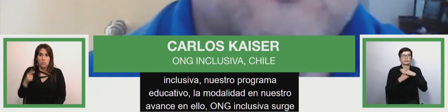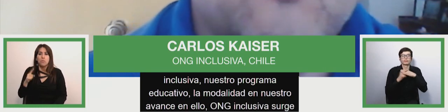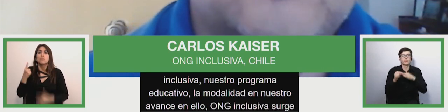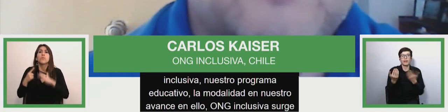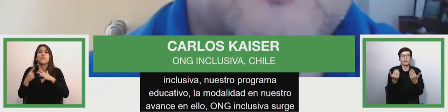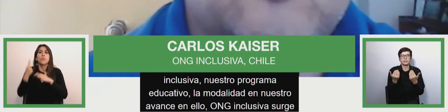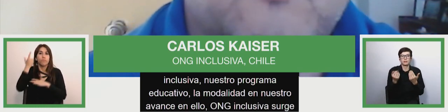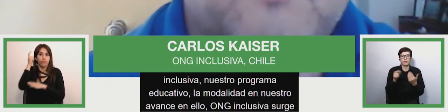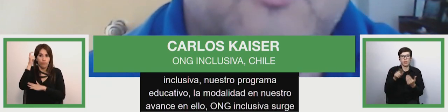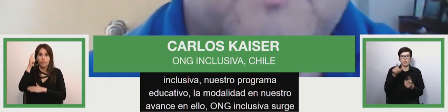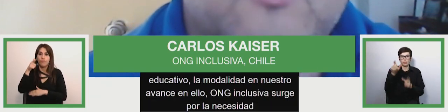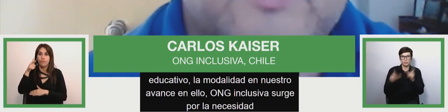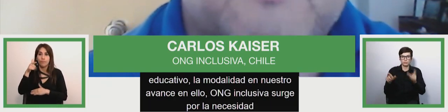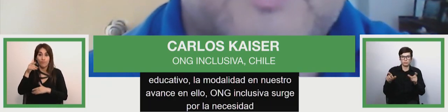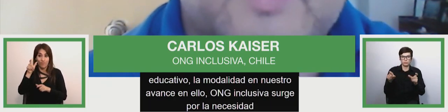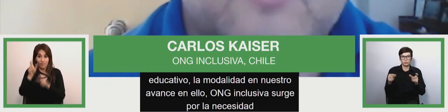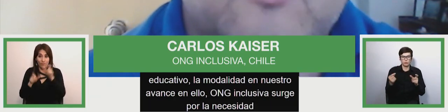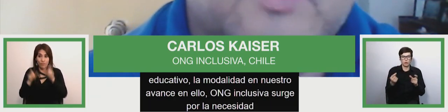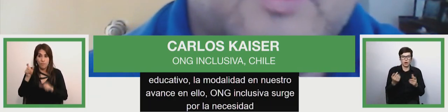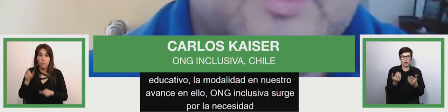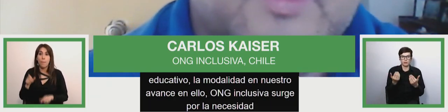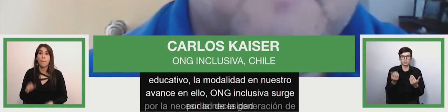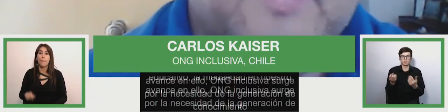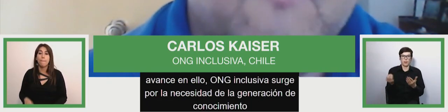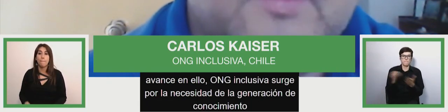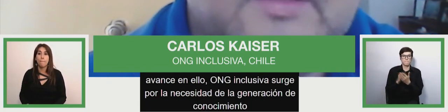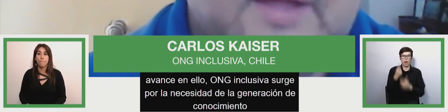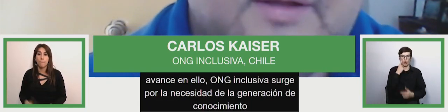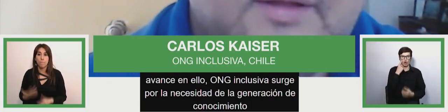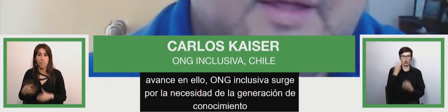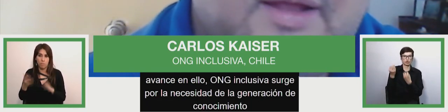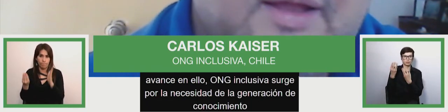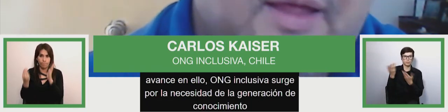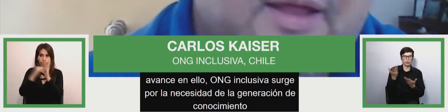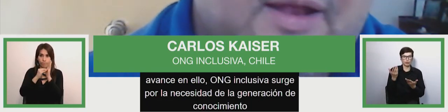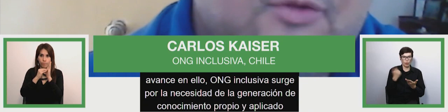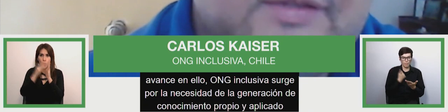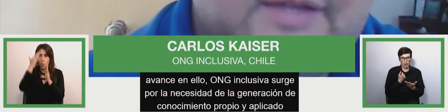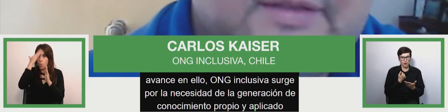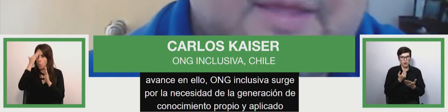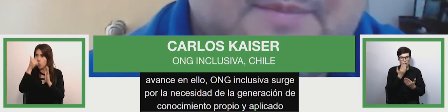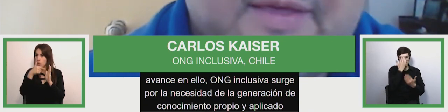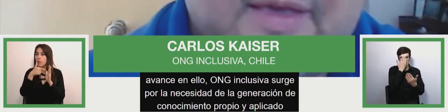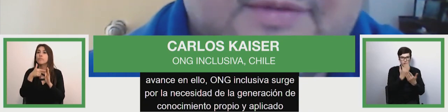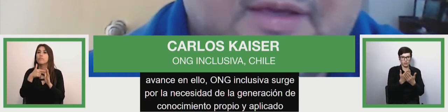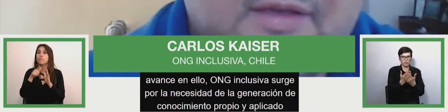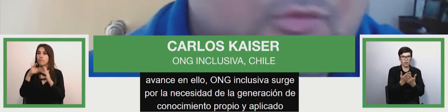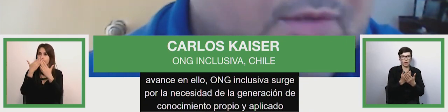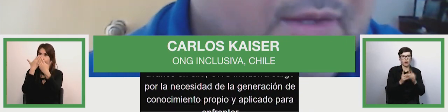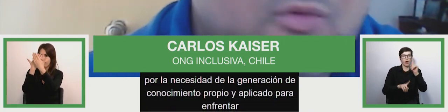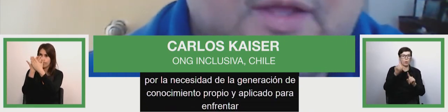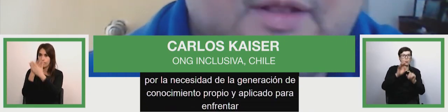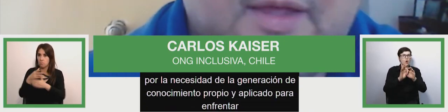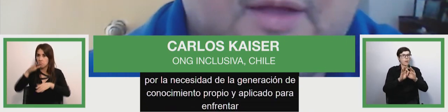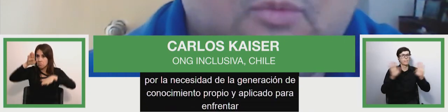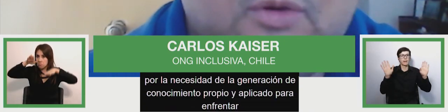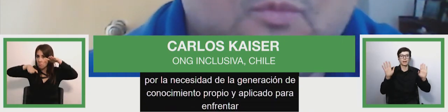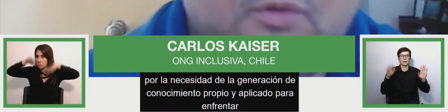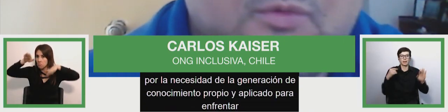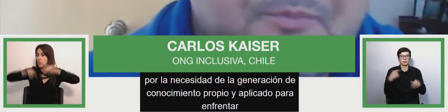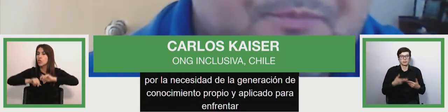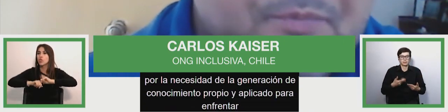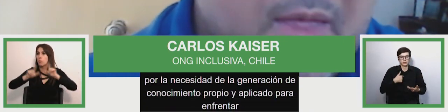has and what have been our advances in that the inclusiva ngo said